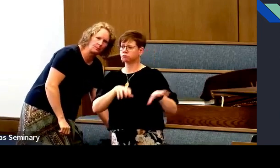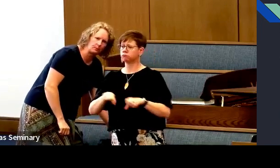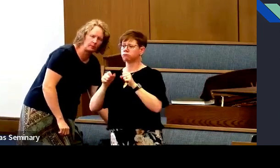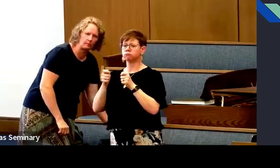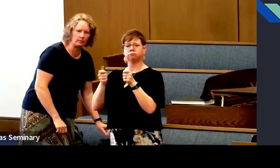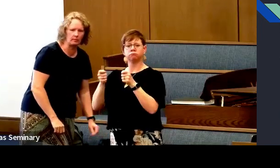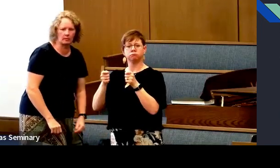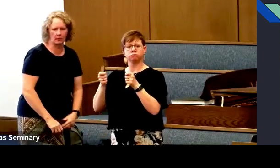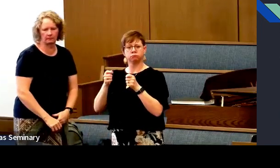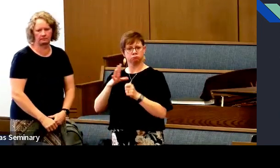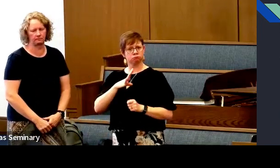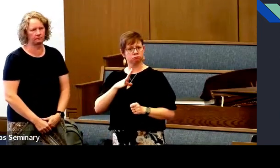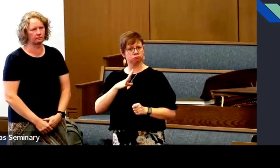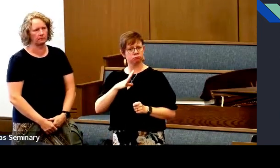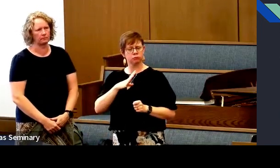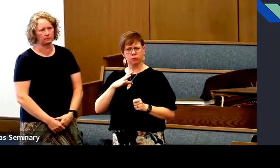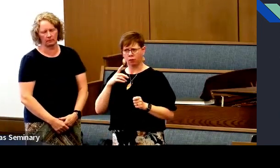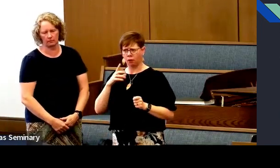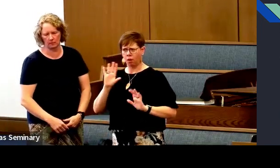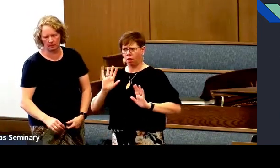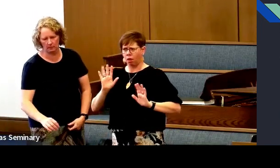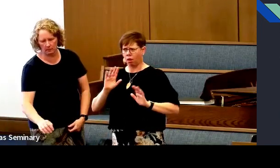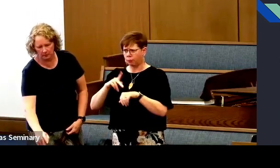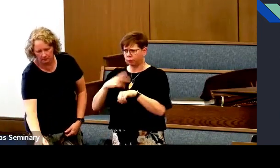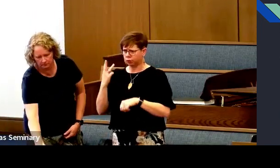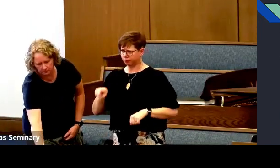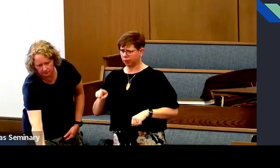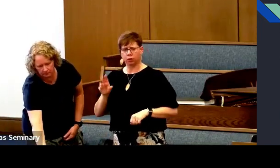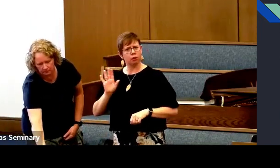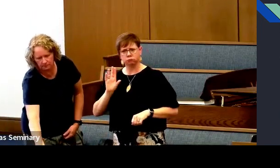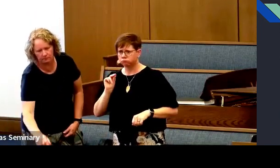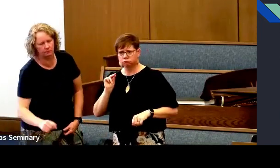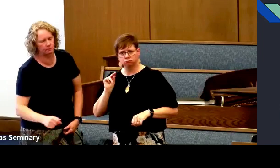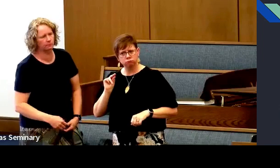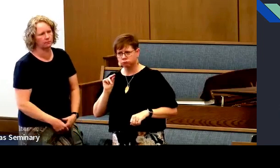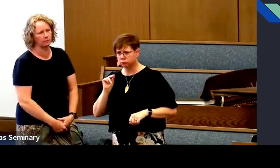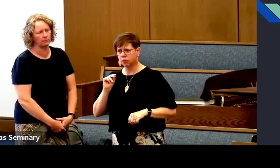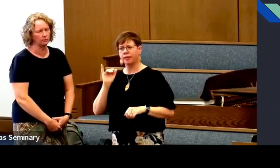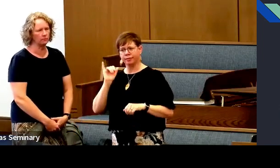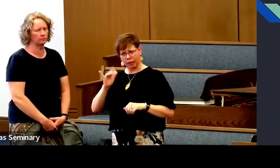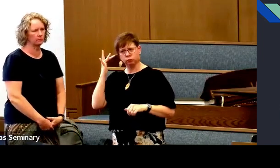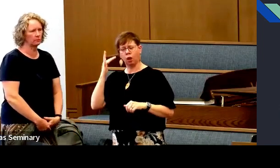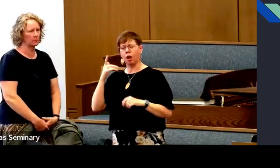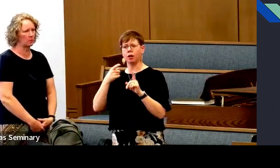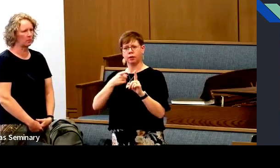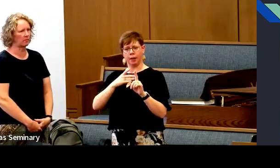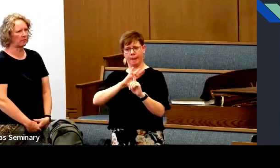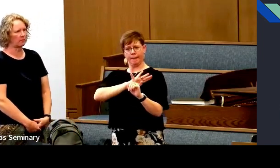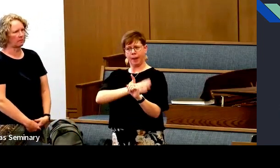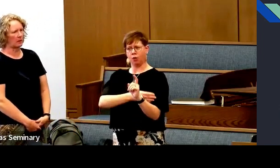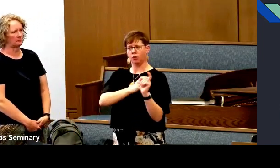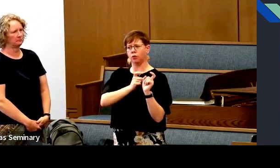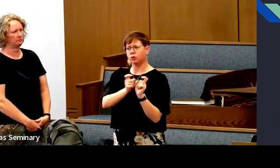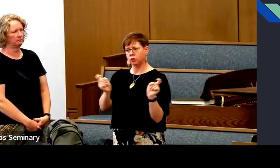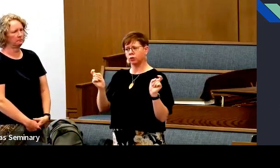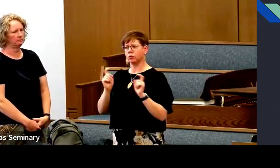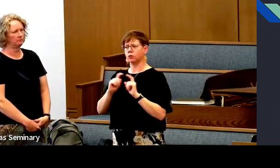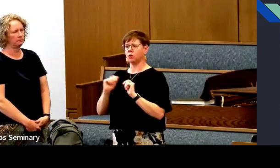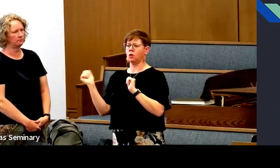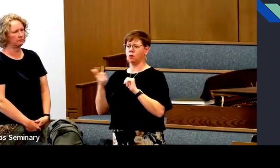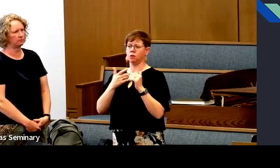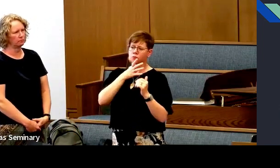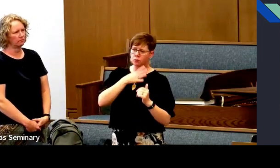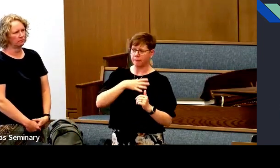is out? Do you know that he can delegate to the Relief Society priesthood, or to the Relief Society? That's true,